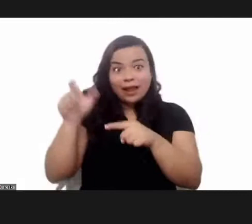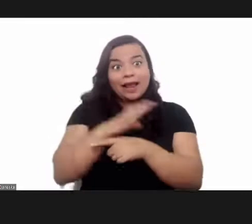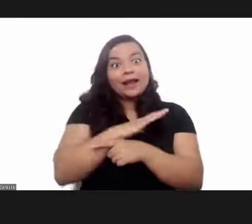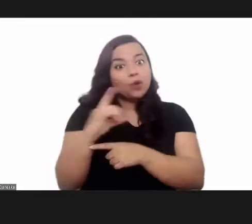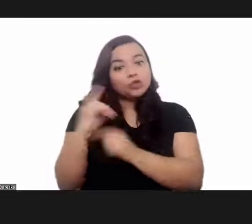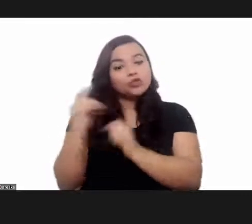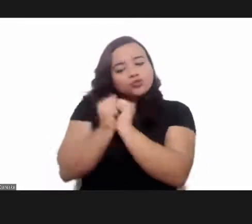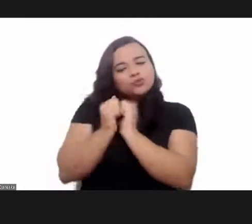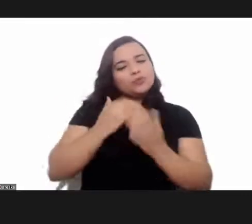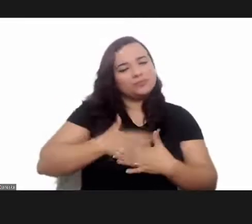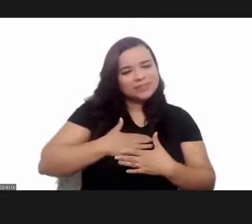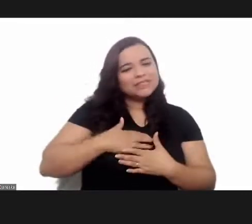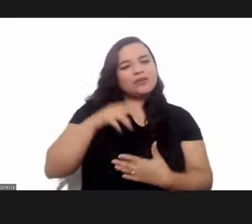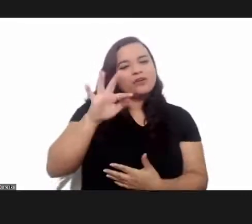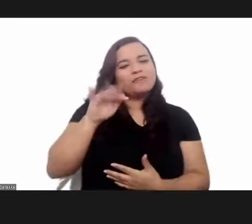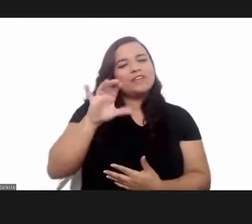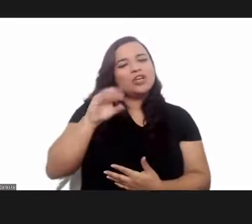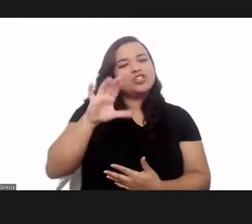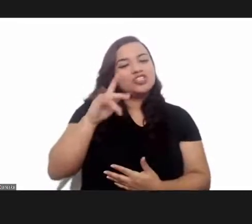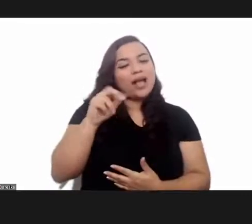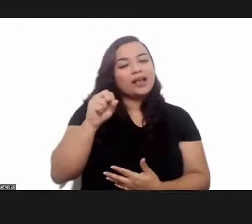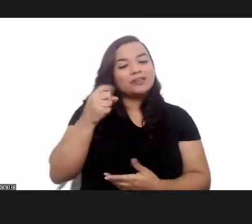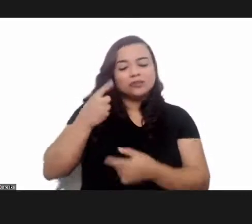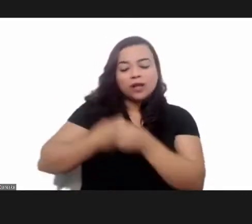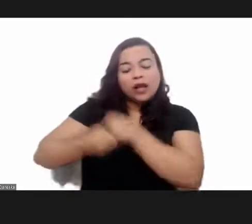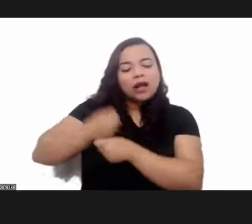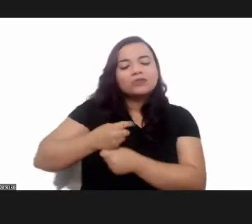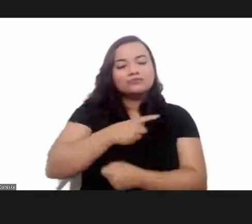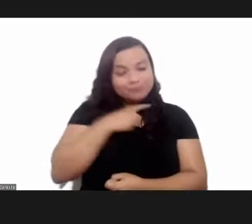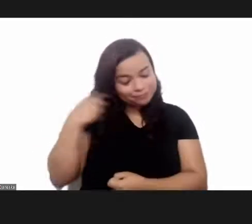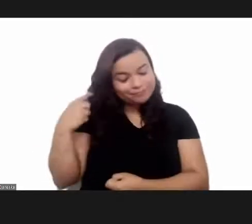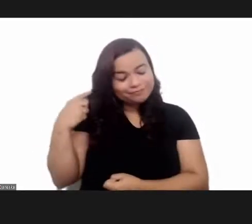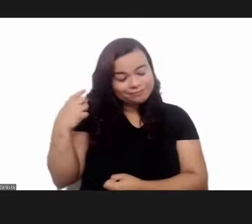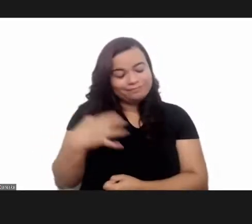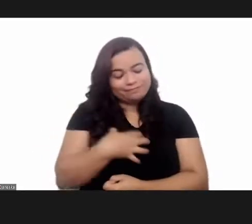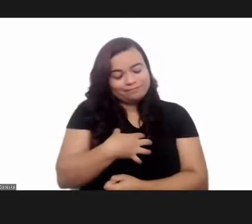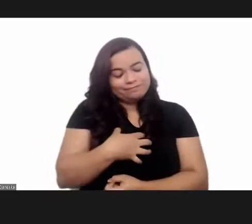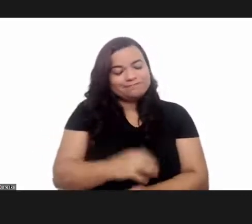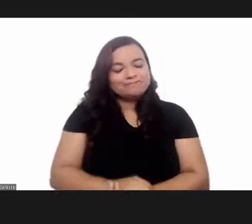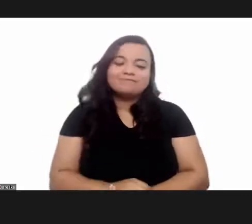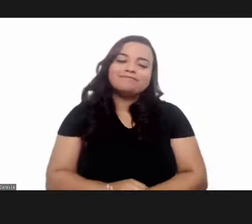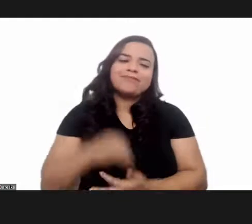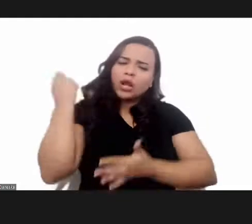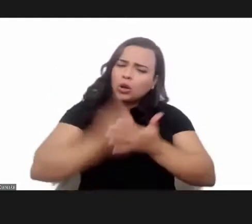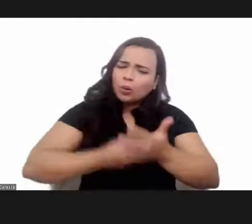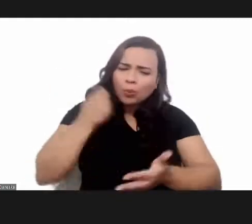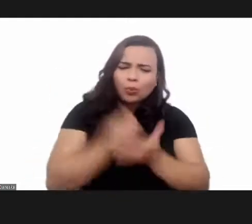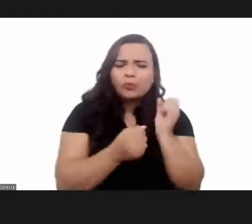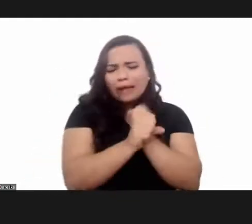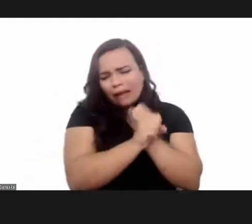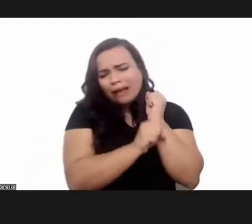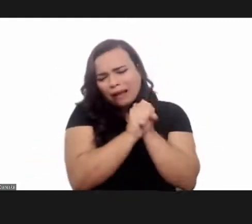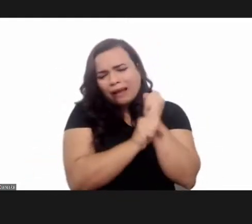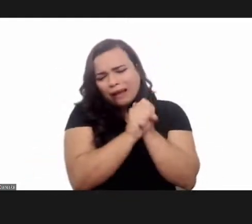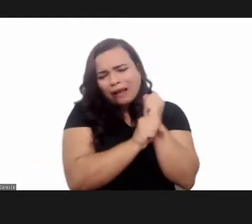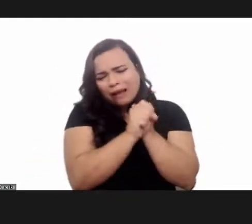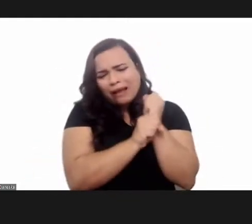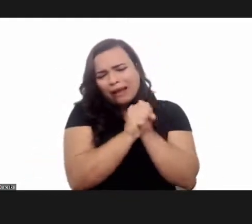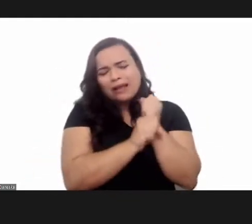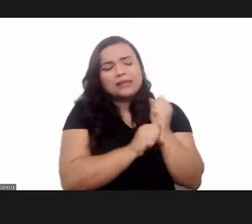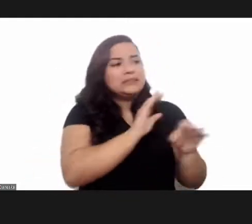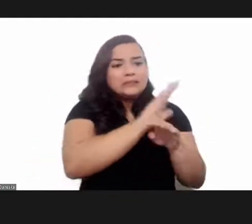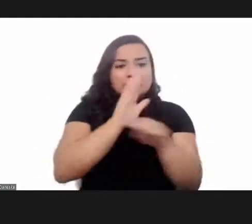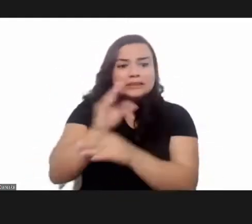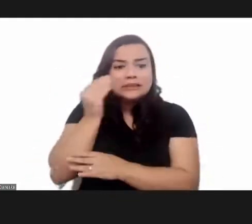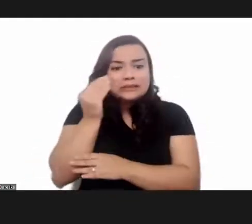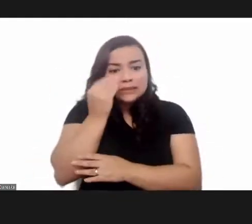Chagas, who passed away last year. The years of struggle that resulted in the creation of the World Chagas Disease